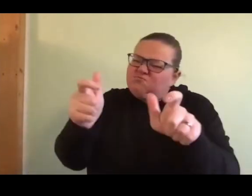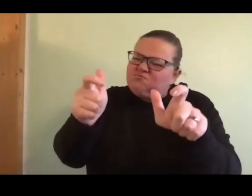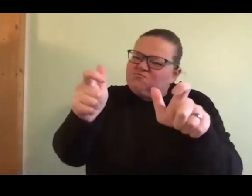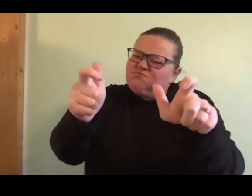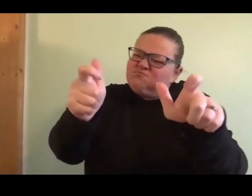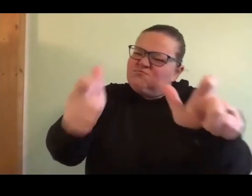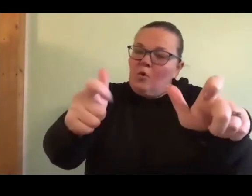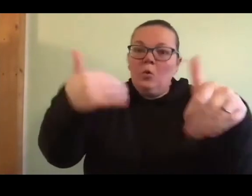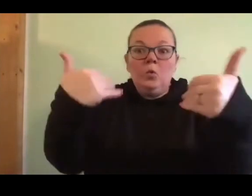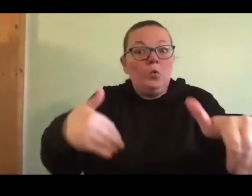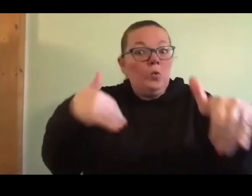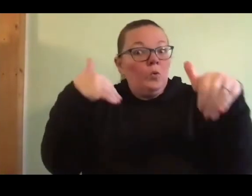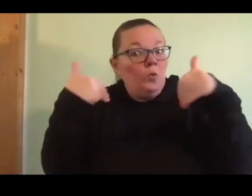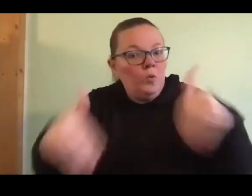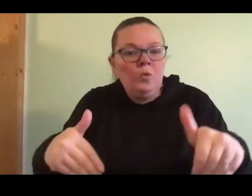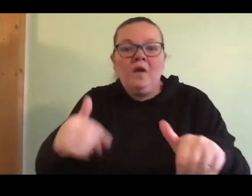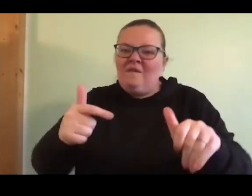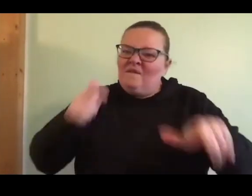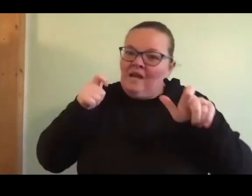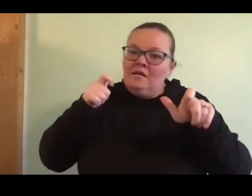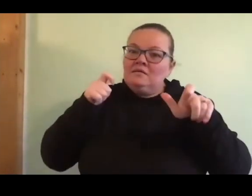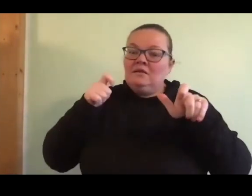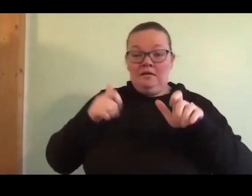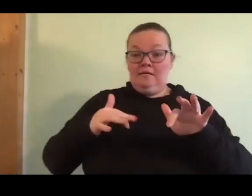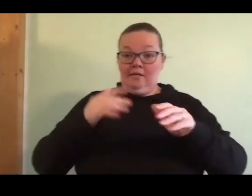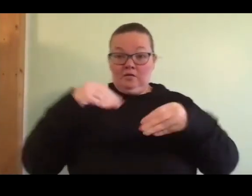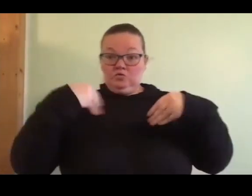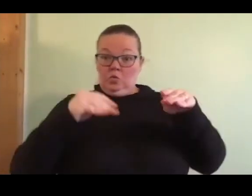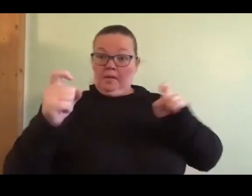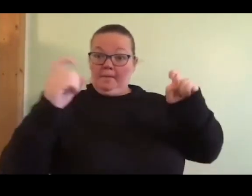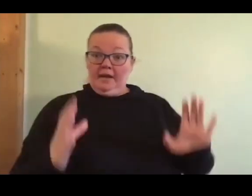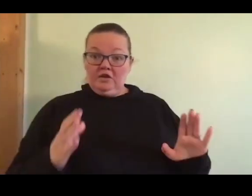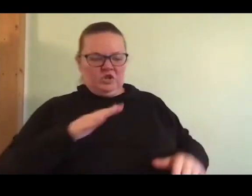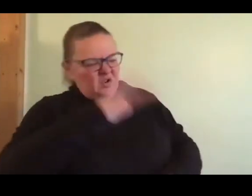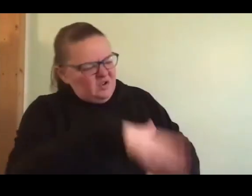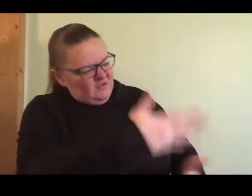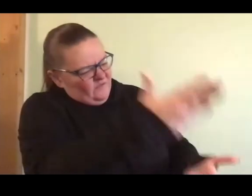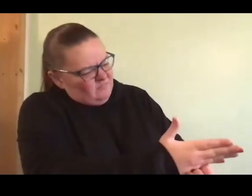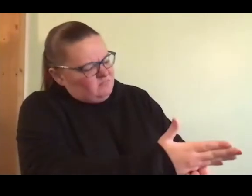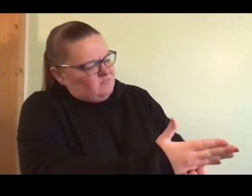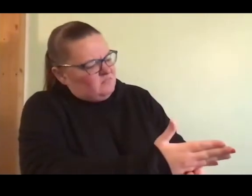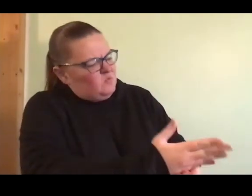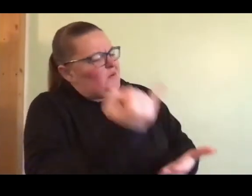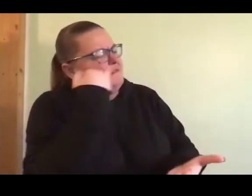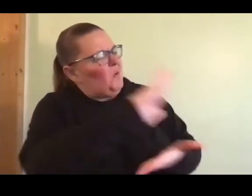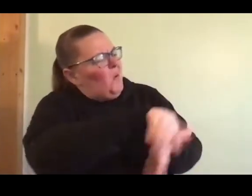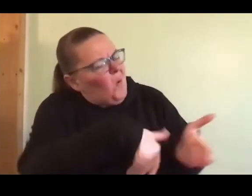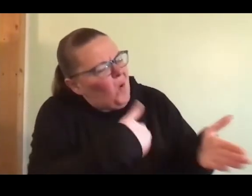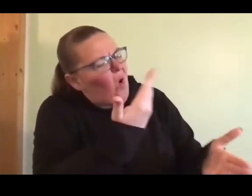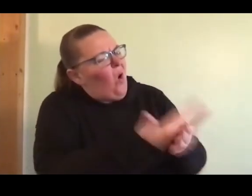I expected. When the manager stopped me, she said, What If Everybody Did That?